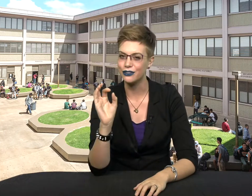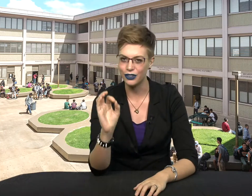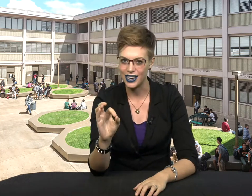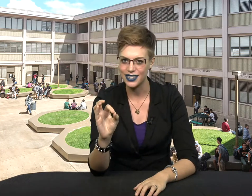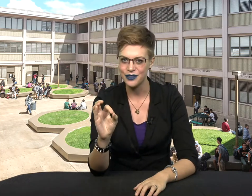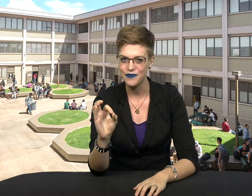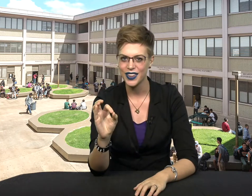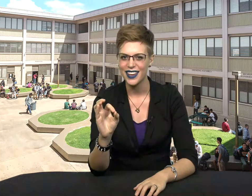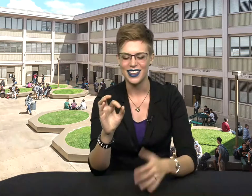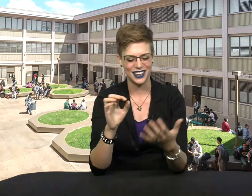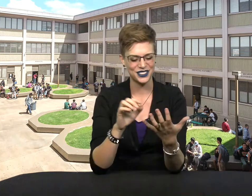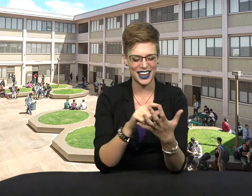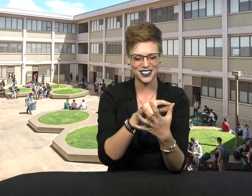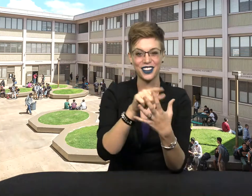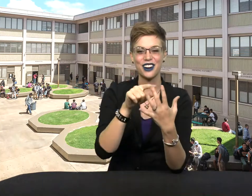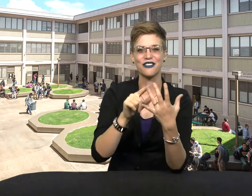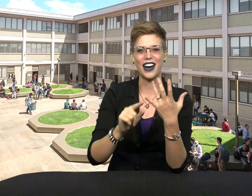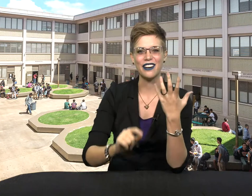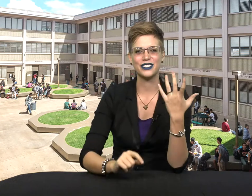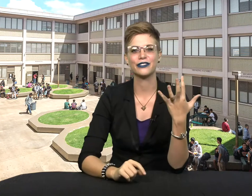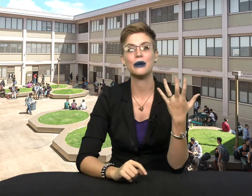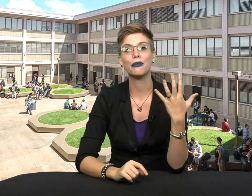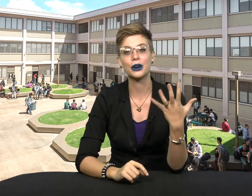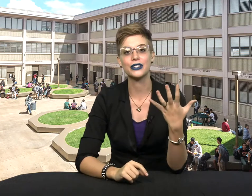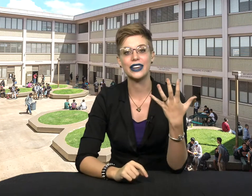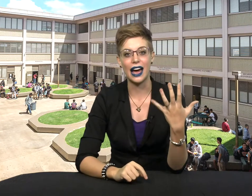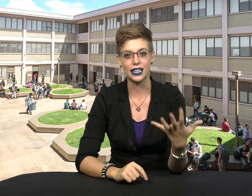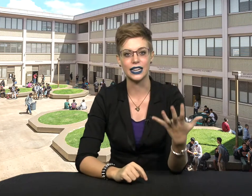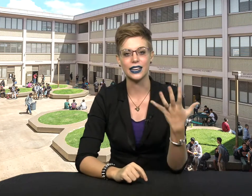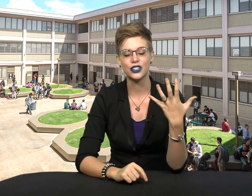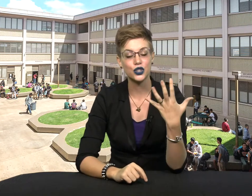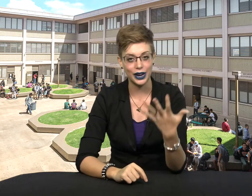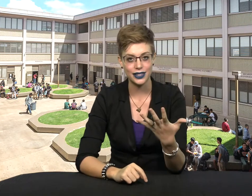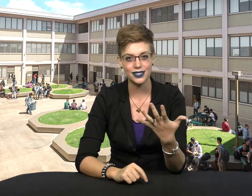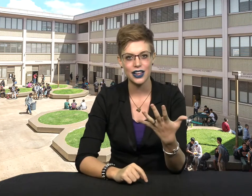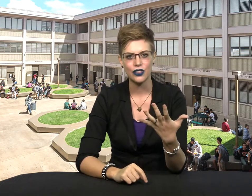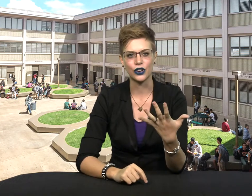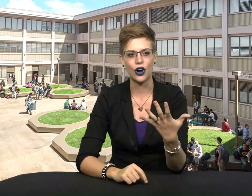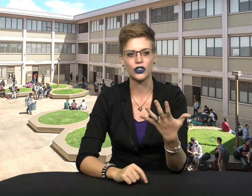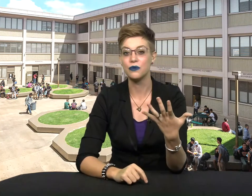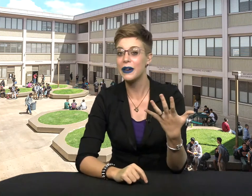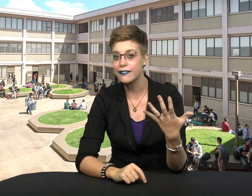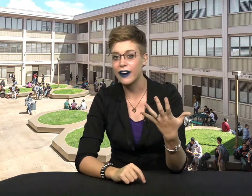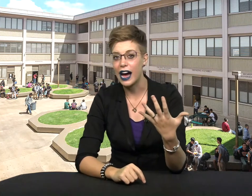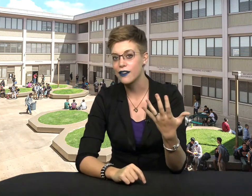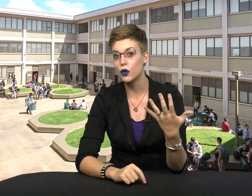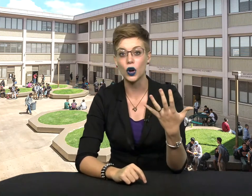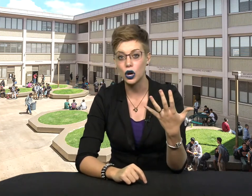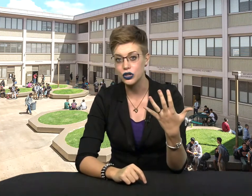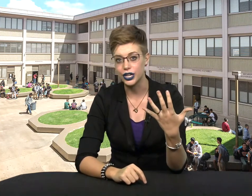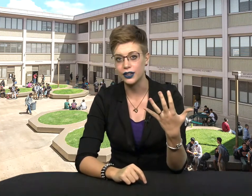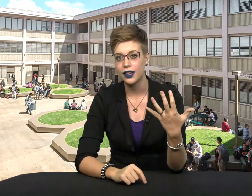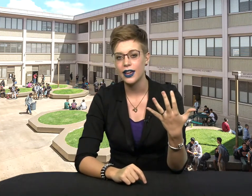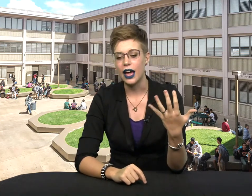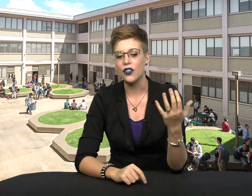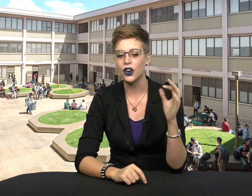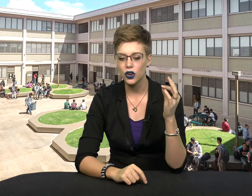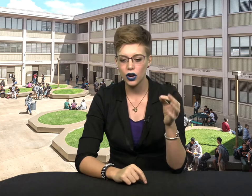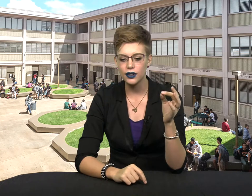friend. Okay, so there are five different personality traits. They're called the big five or ocean. And they're currently